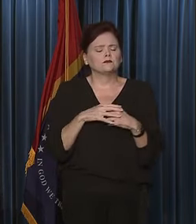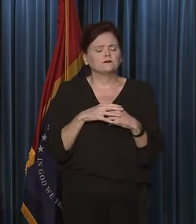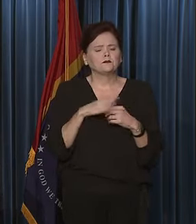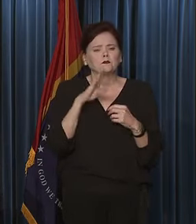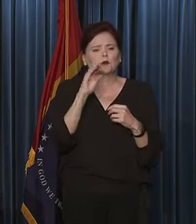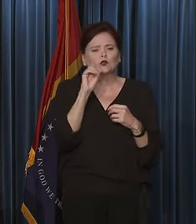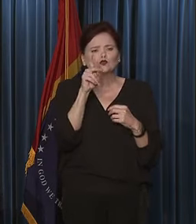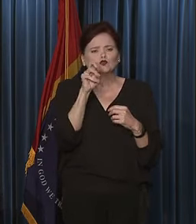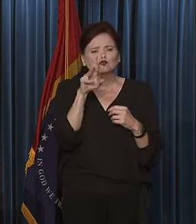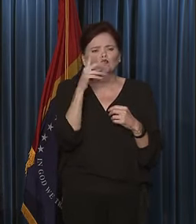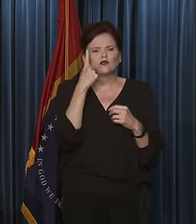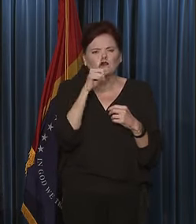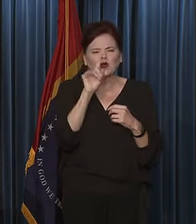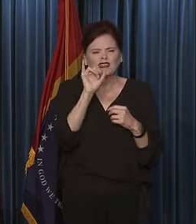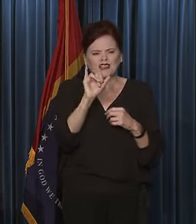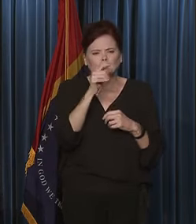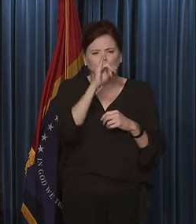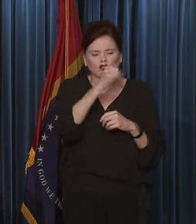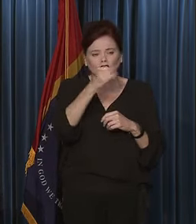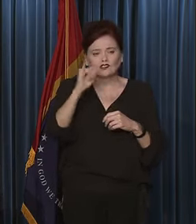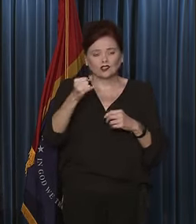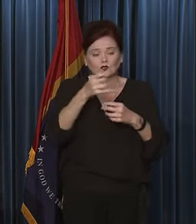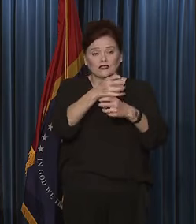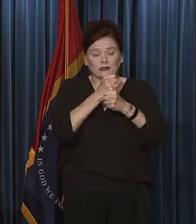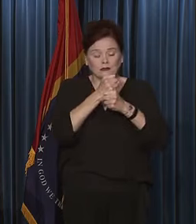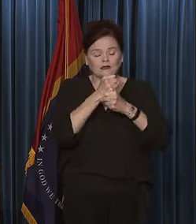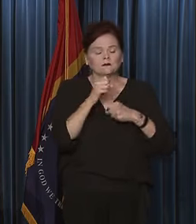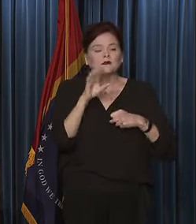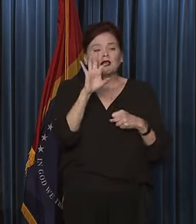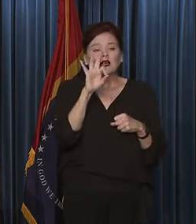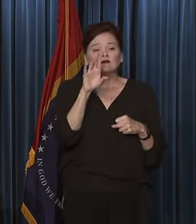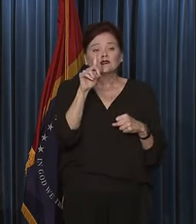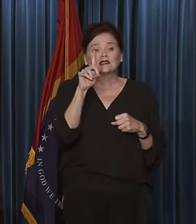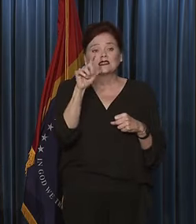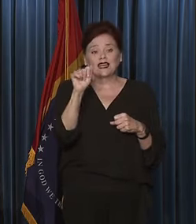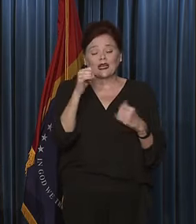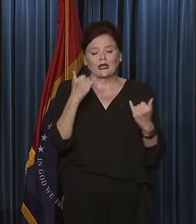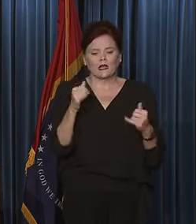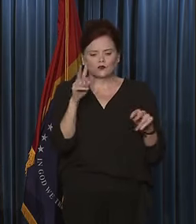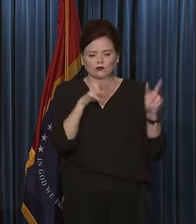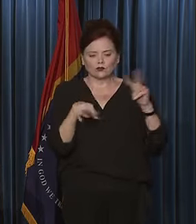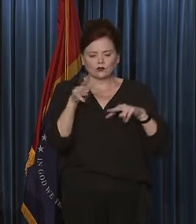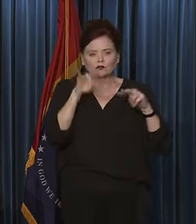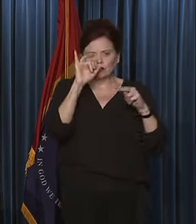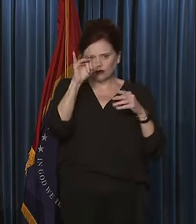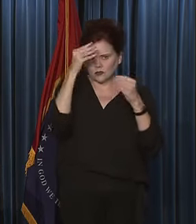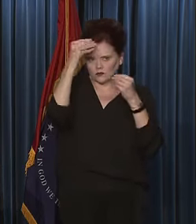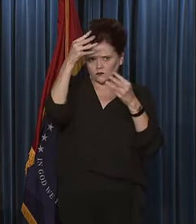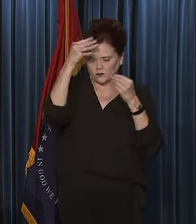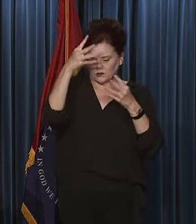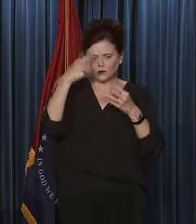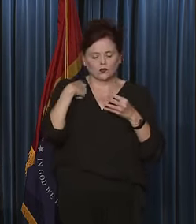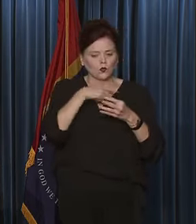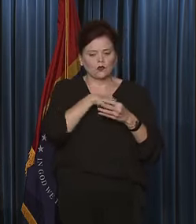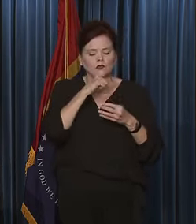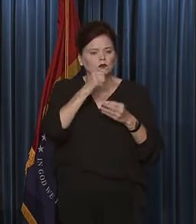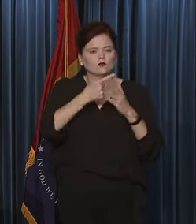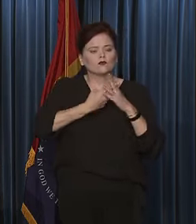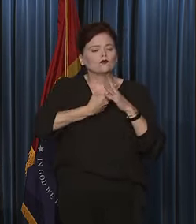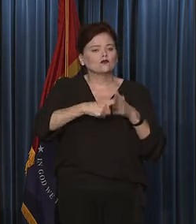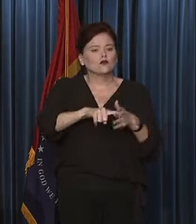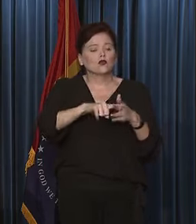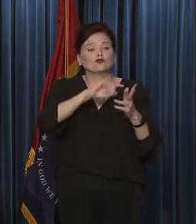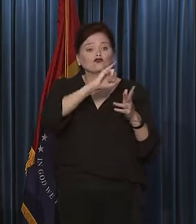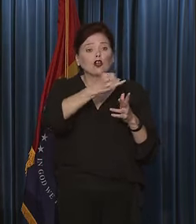recipients. And so the FDA is currently looking at that data now. Remember, we didn't start rolling out